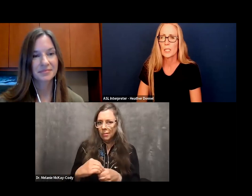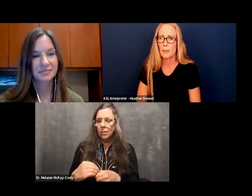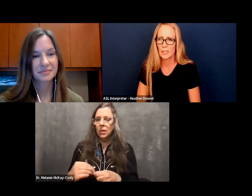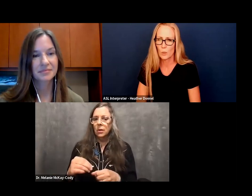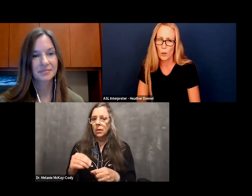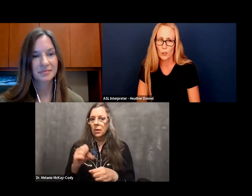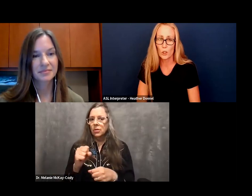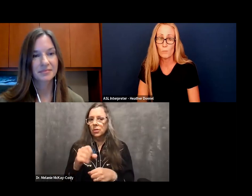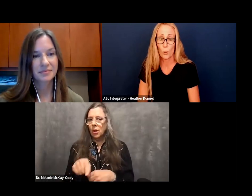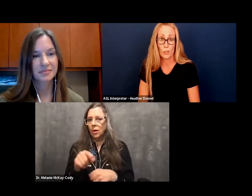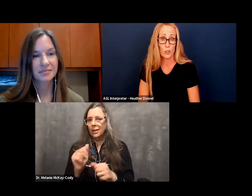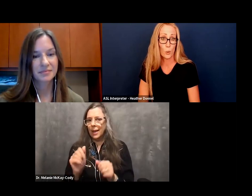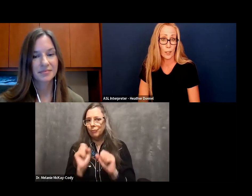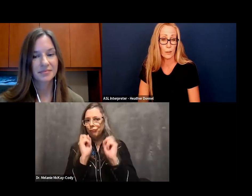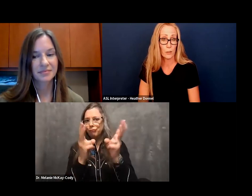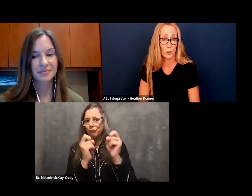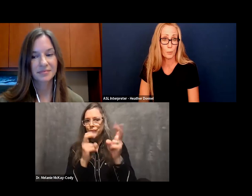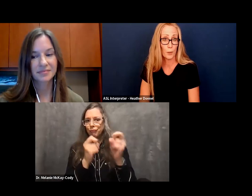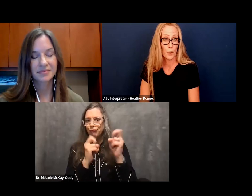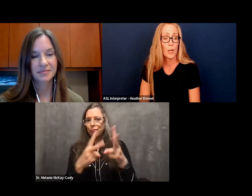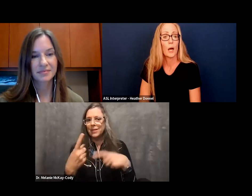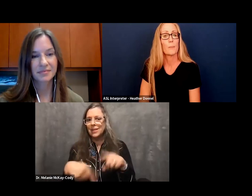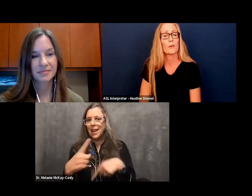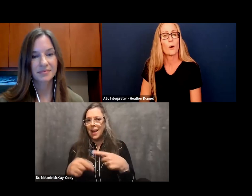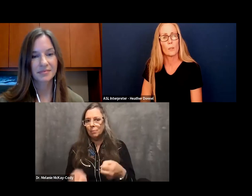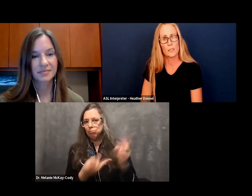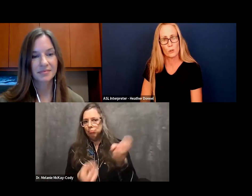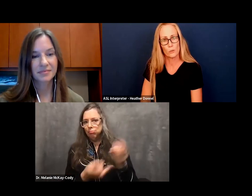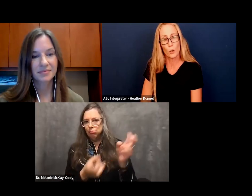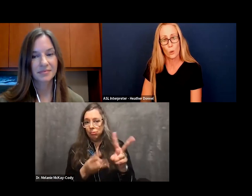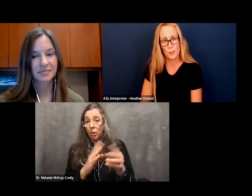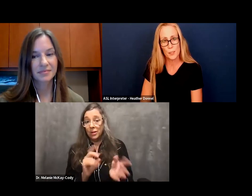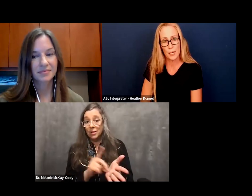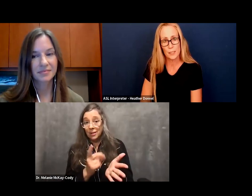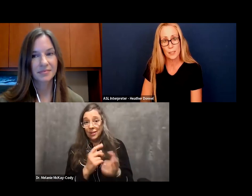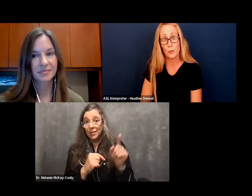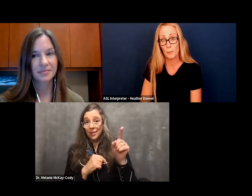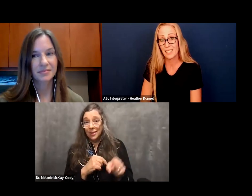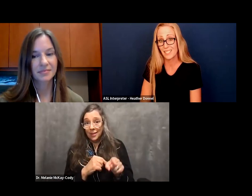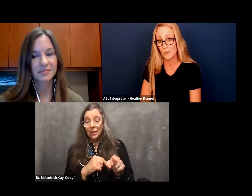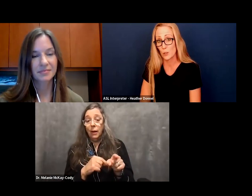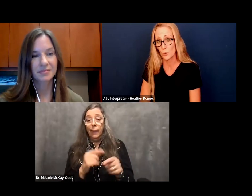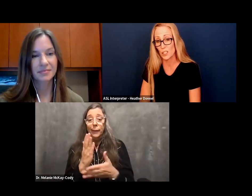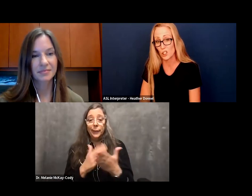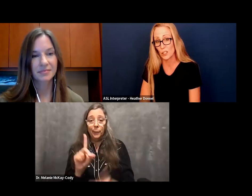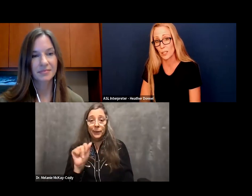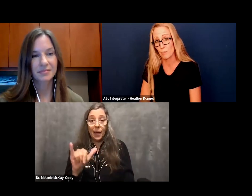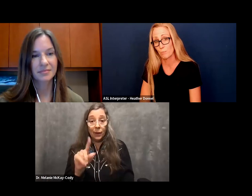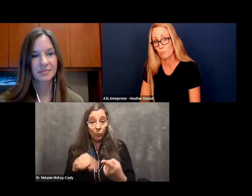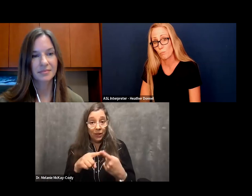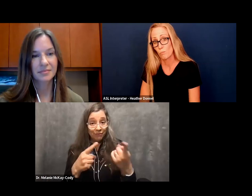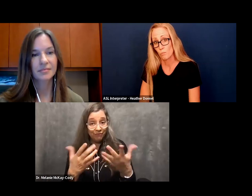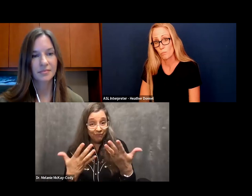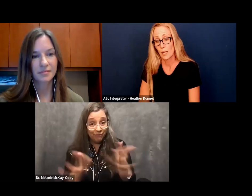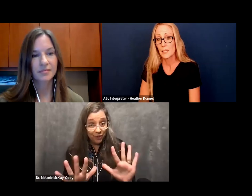We're expecting one or two more to join our group. But our goal is to record signs and put them into this visual dictionary.